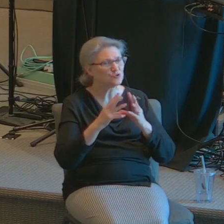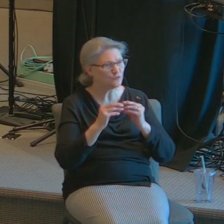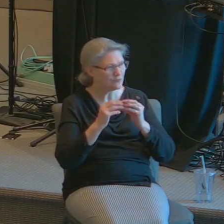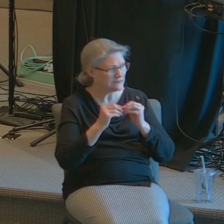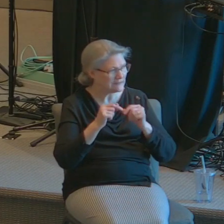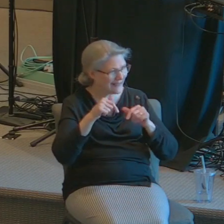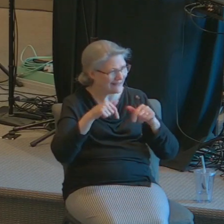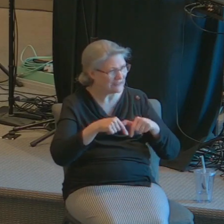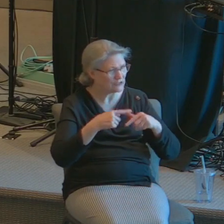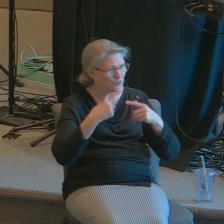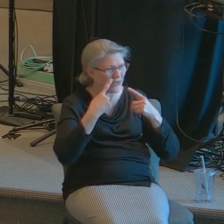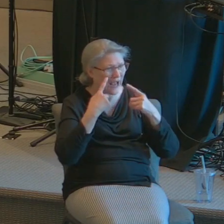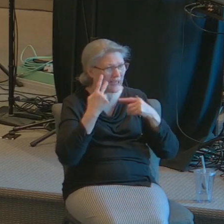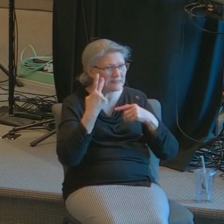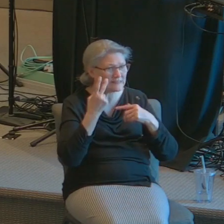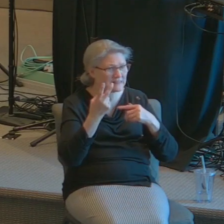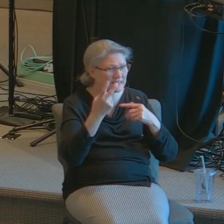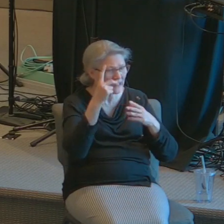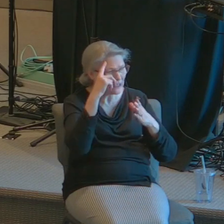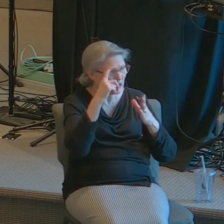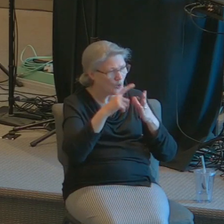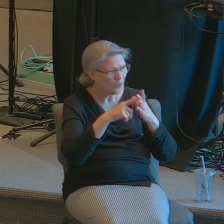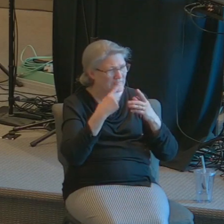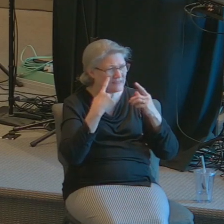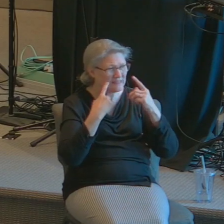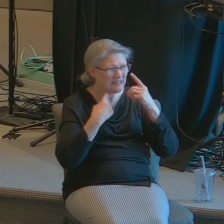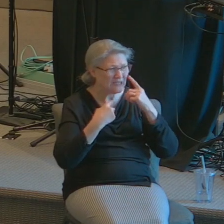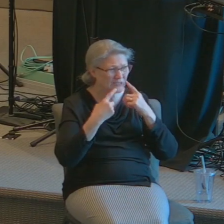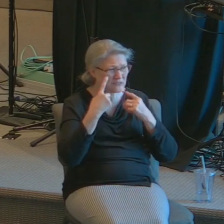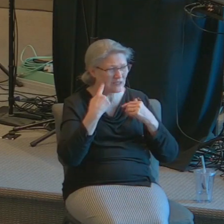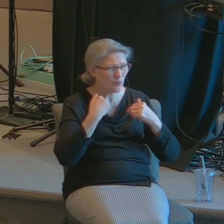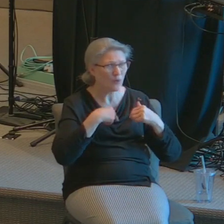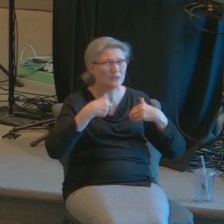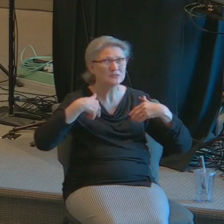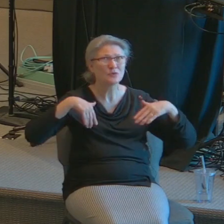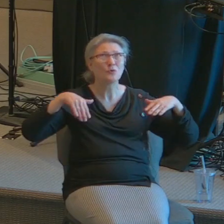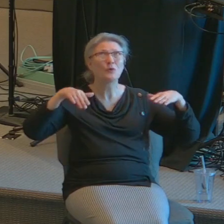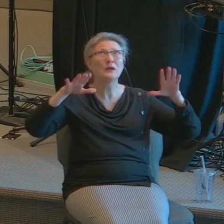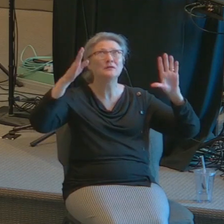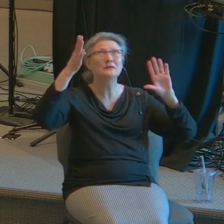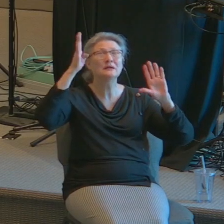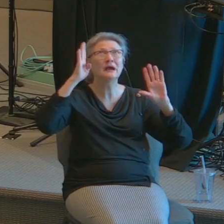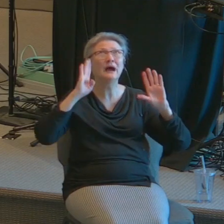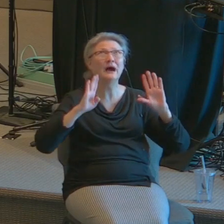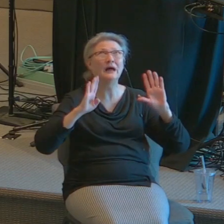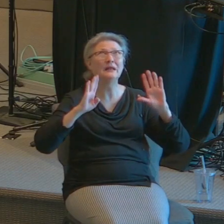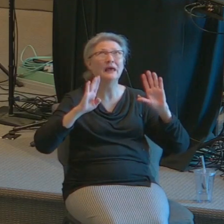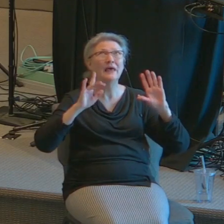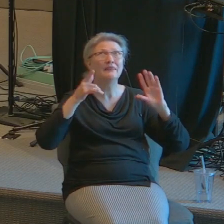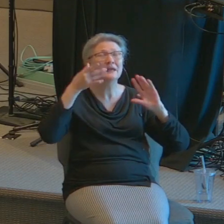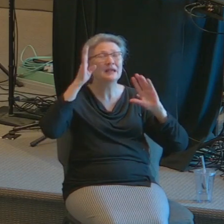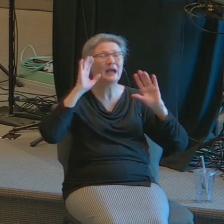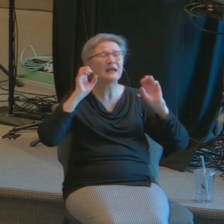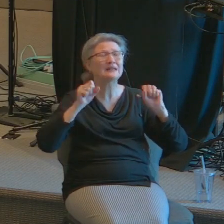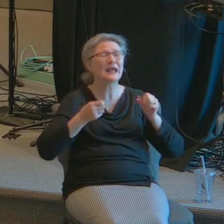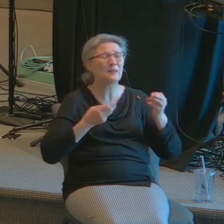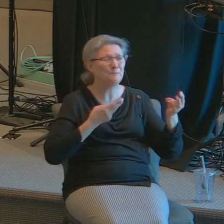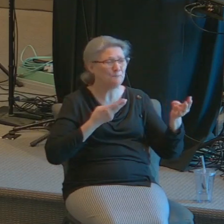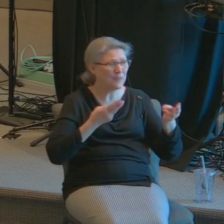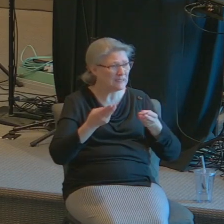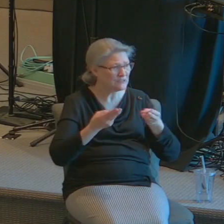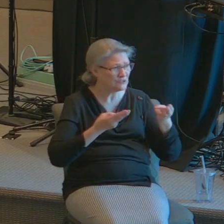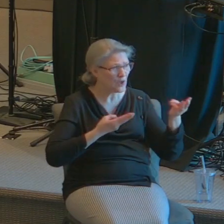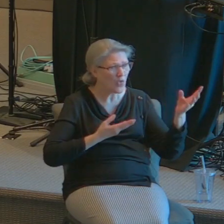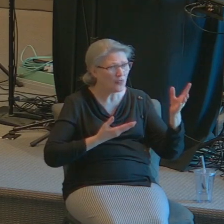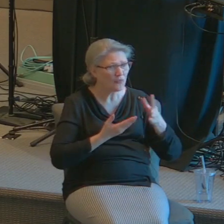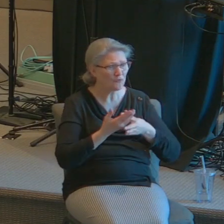flowing and we are surrendered to God that is where God can minister through us